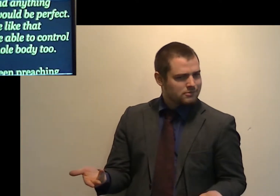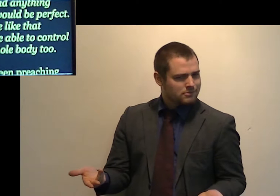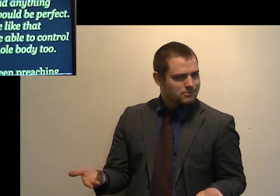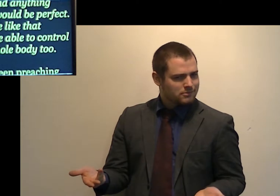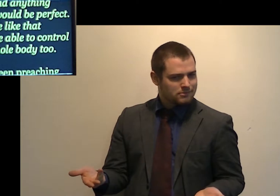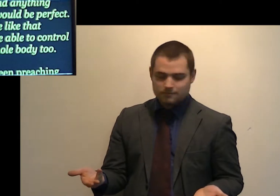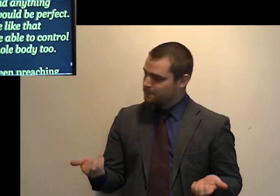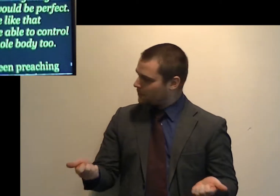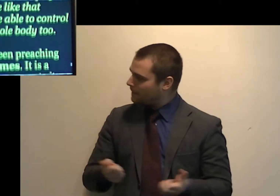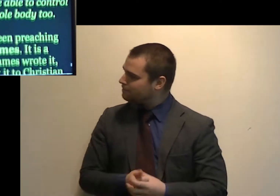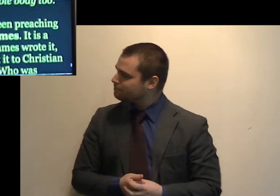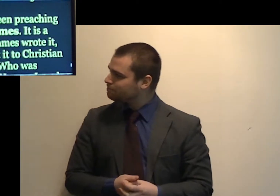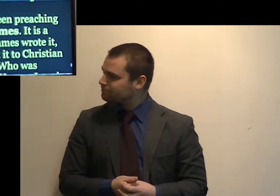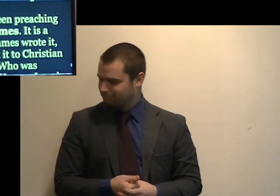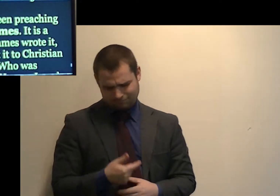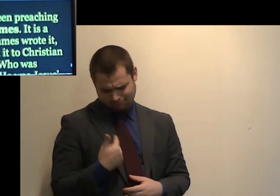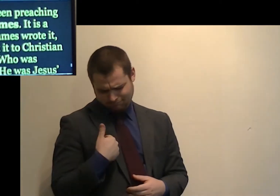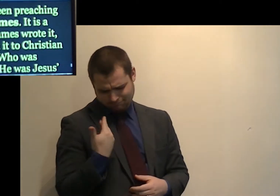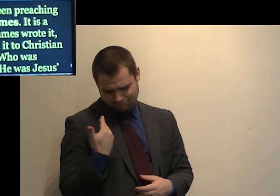I have been preaching from James.